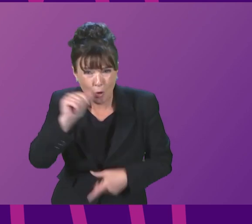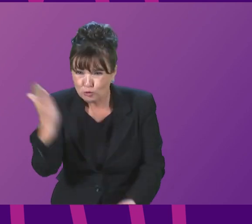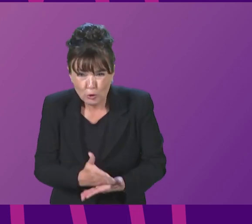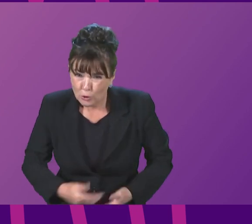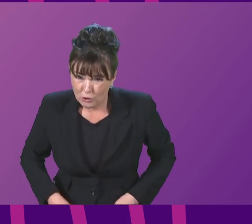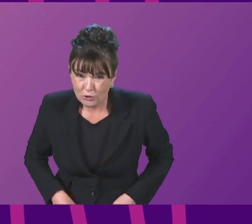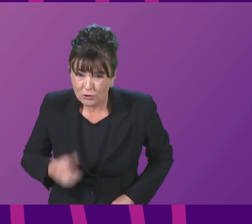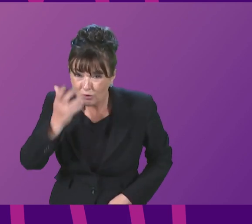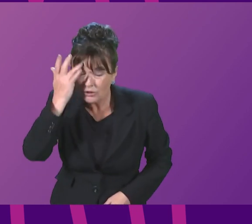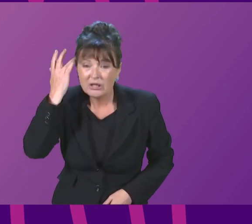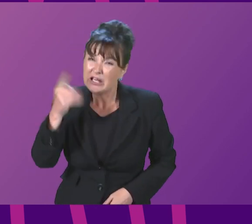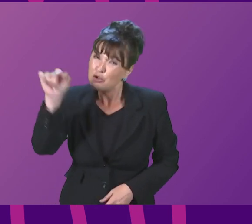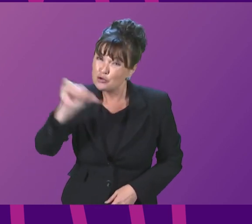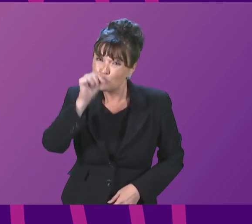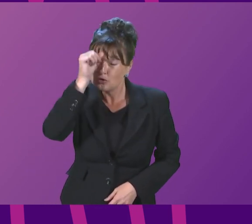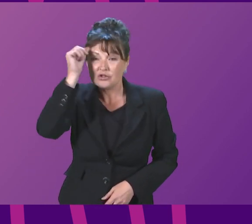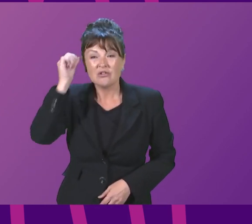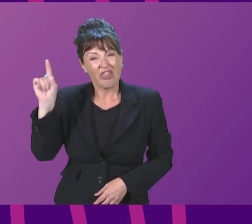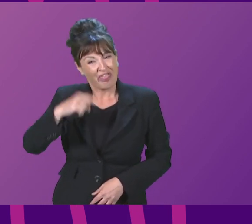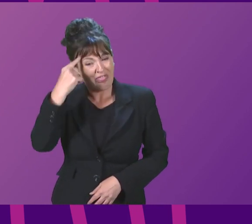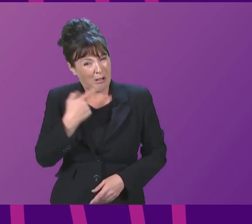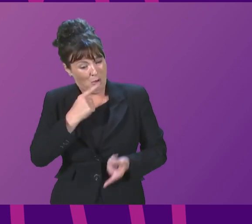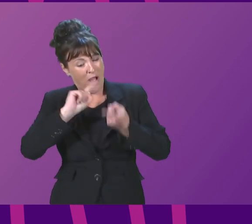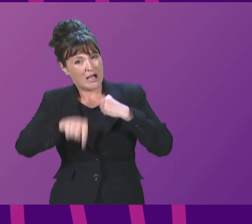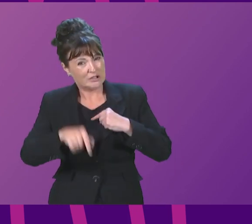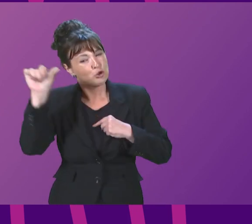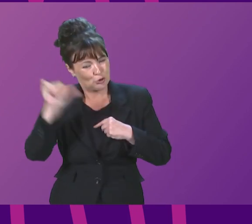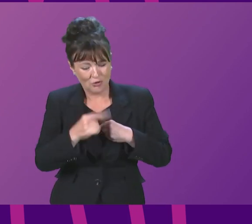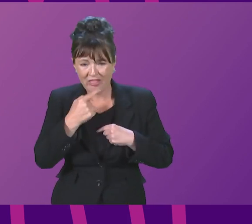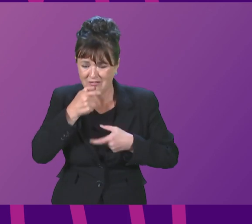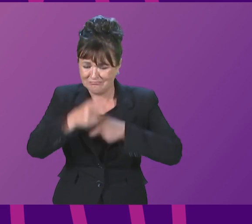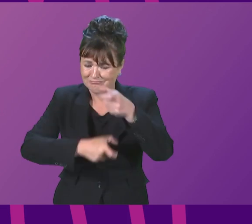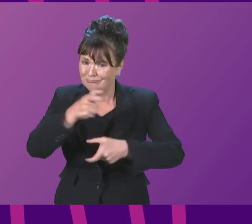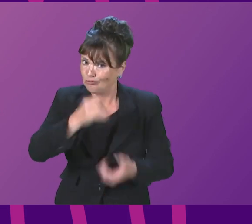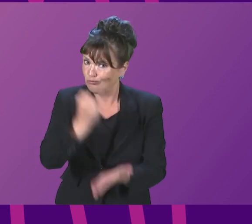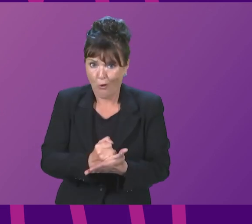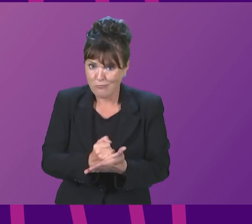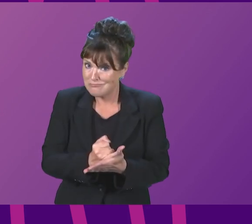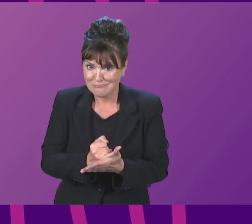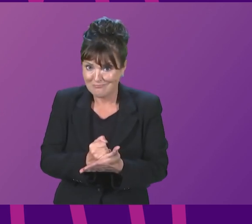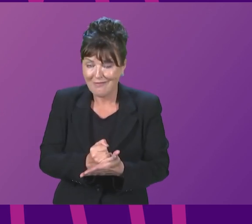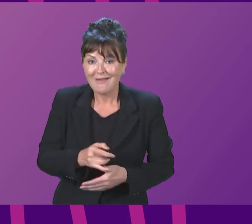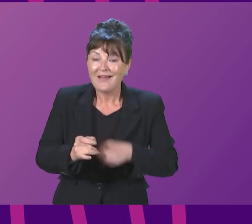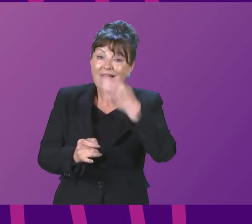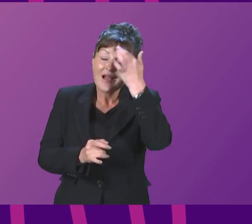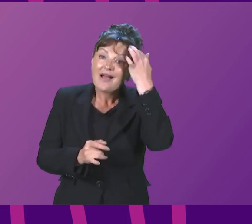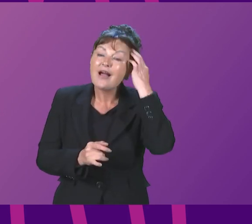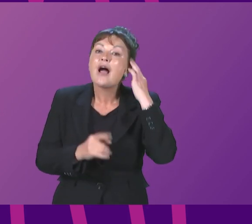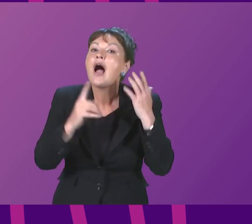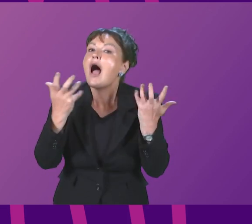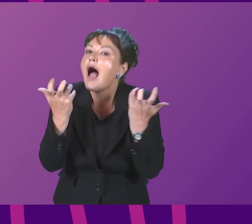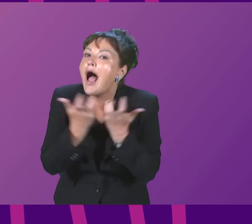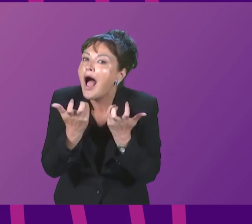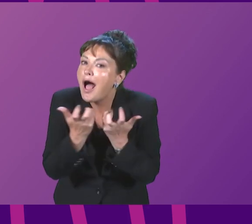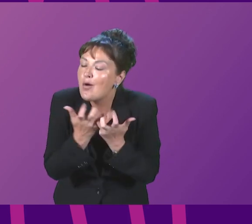And he should, I think, take the opportunity to reflect on that and withdraw that. That misunderstanding came from the name of a